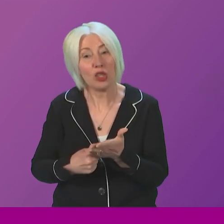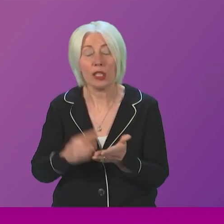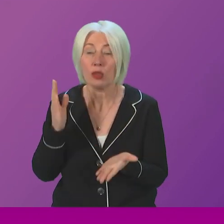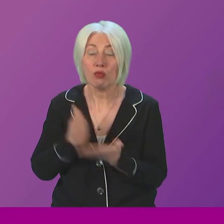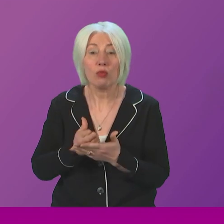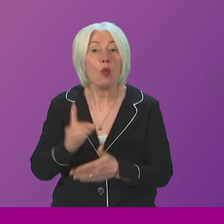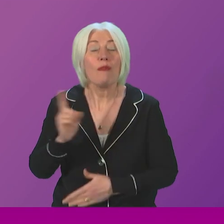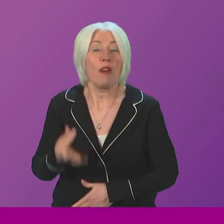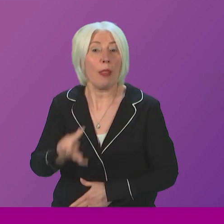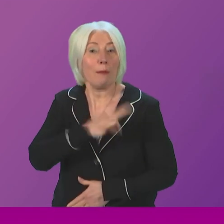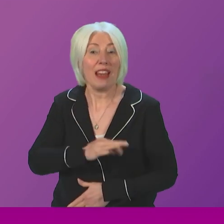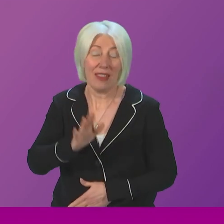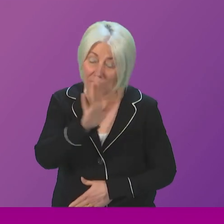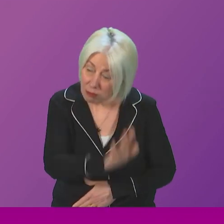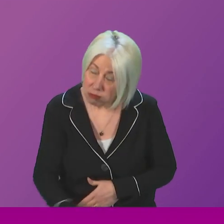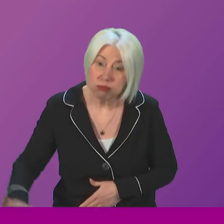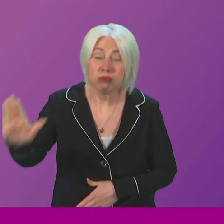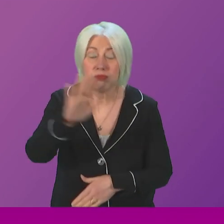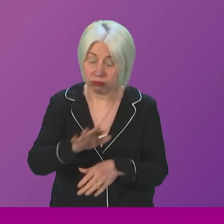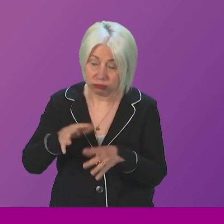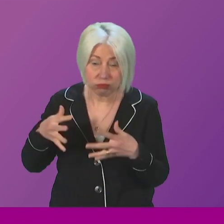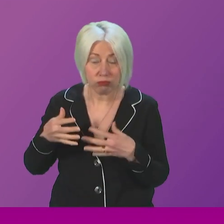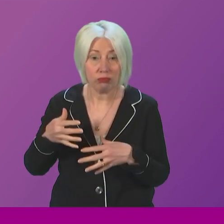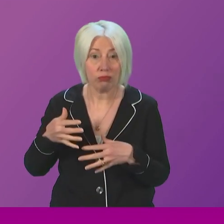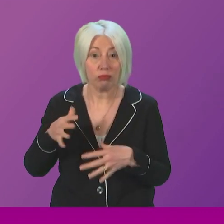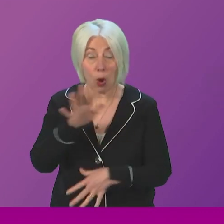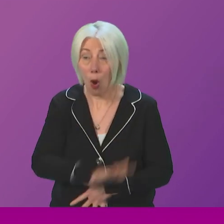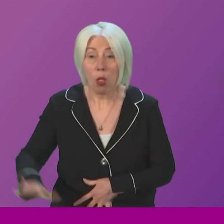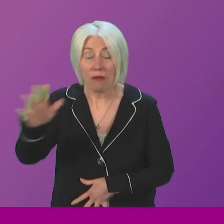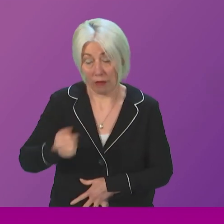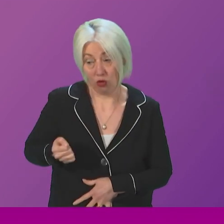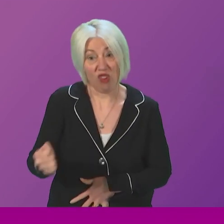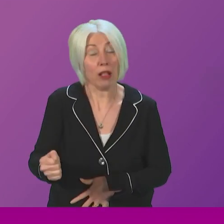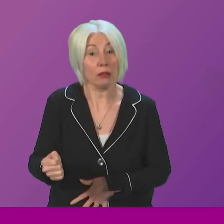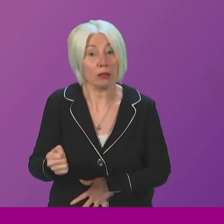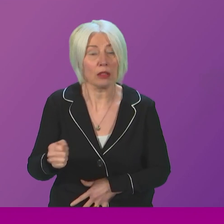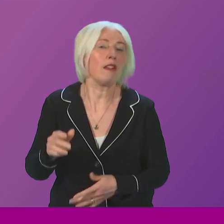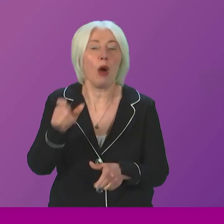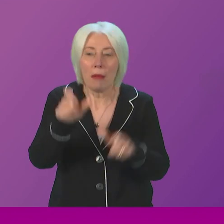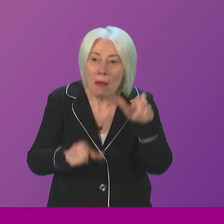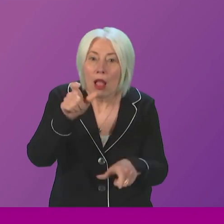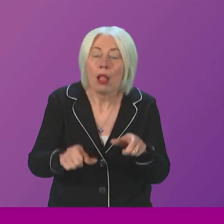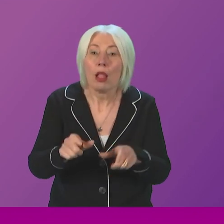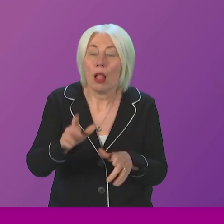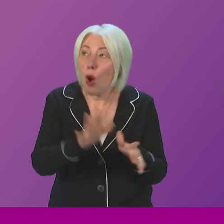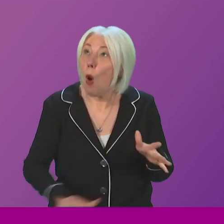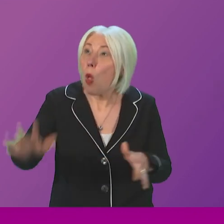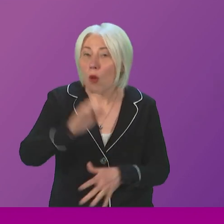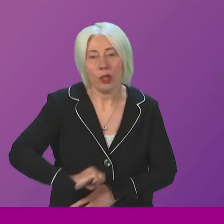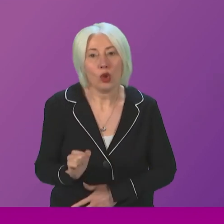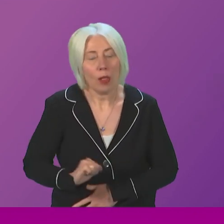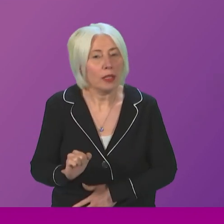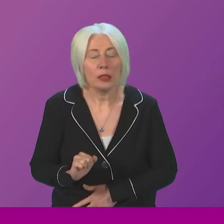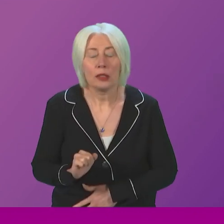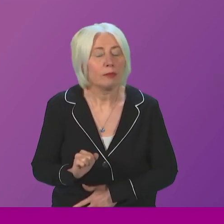the benefit of the entire railway network, including, of course, passengers up and down the country. So I do not